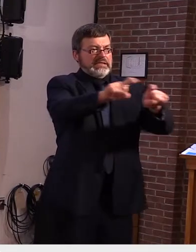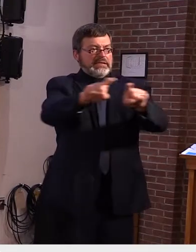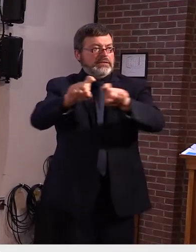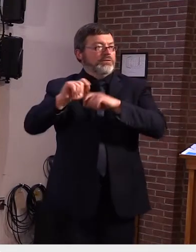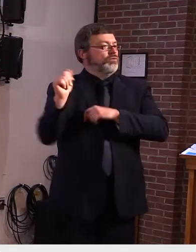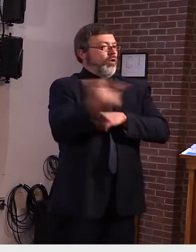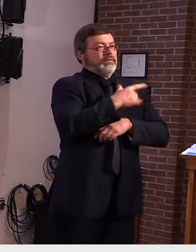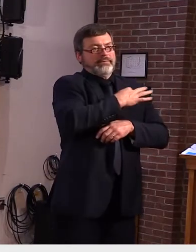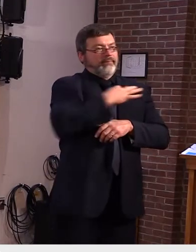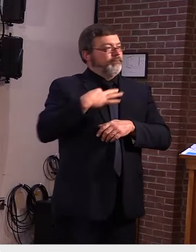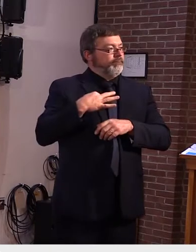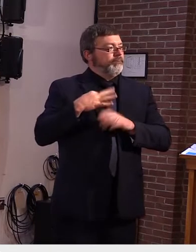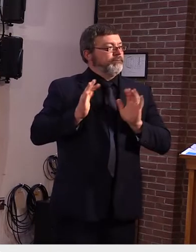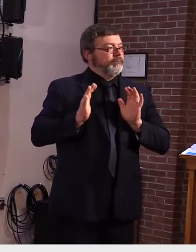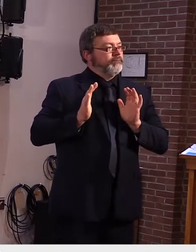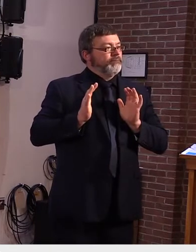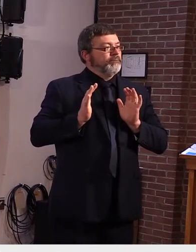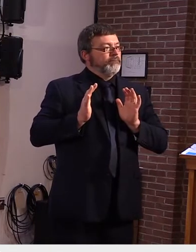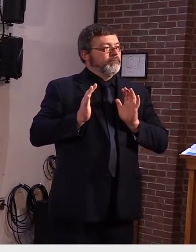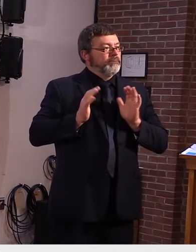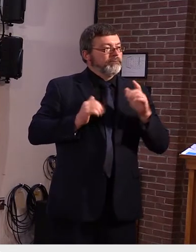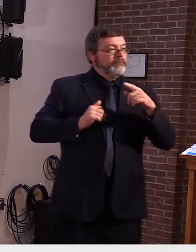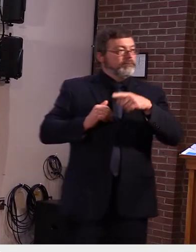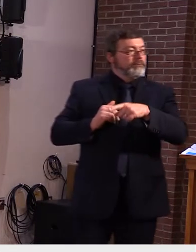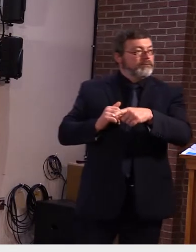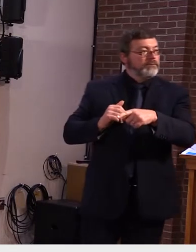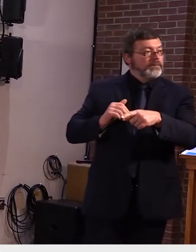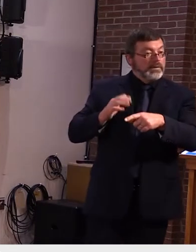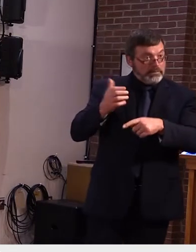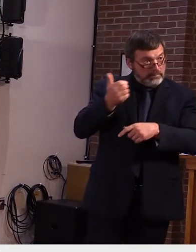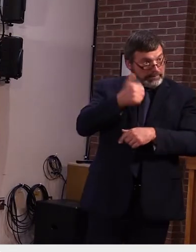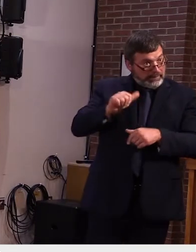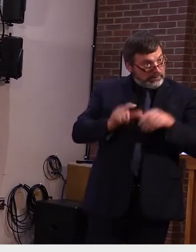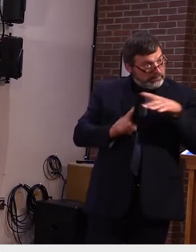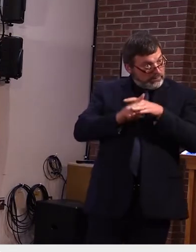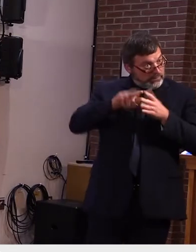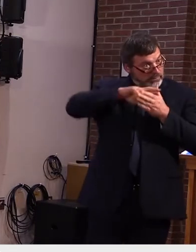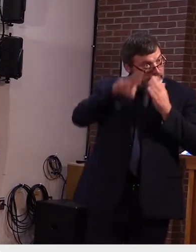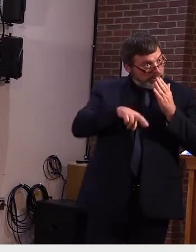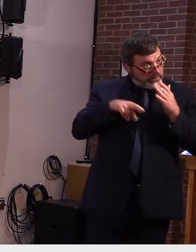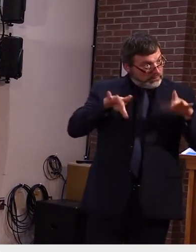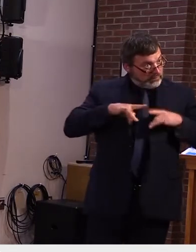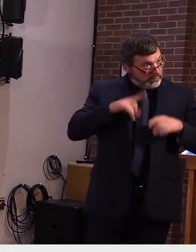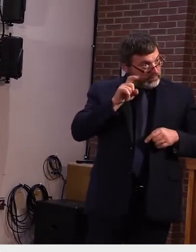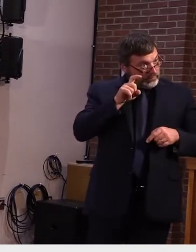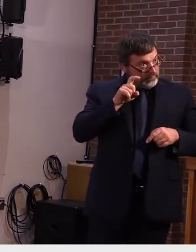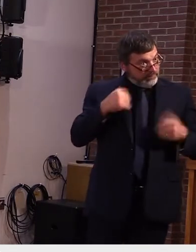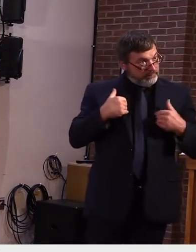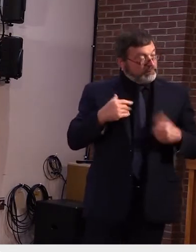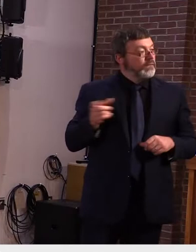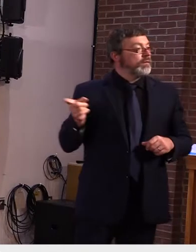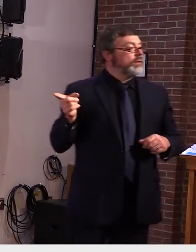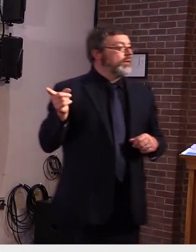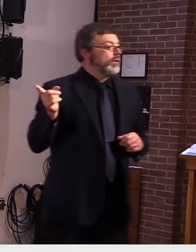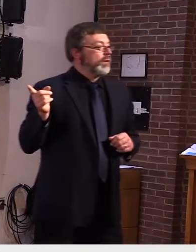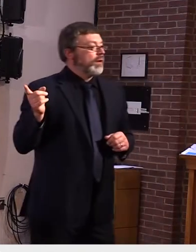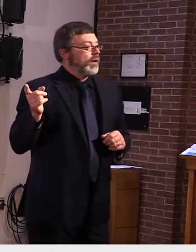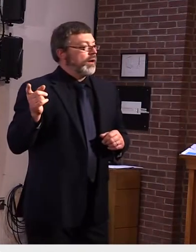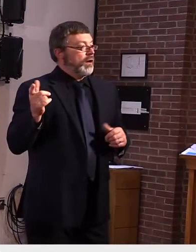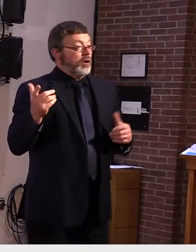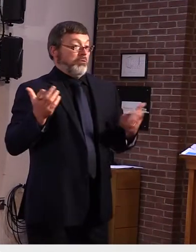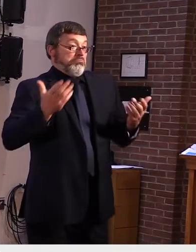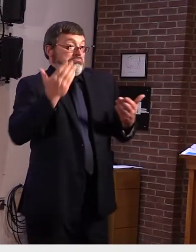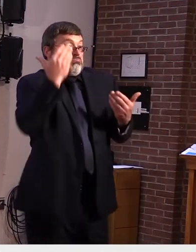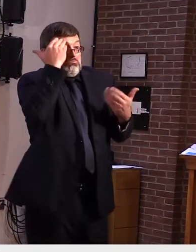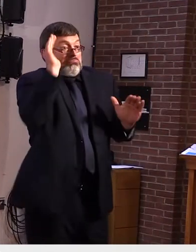have they had any problems that you're aware of i i i do not know the the answer to that